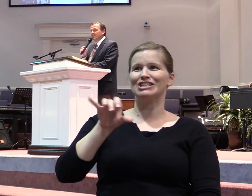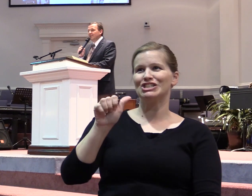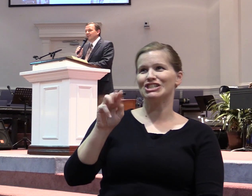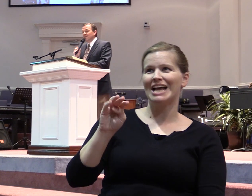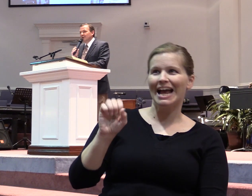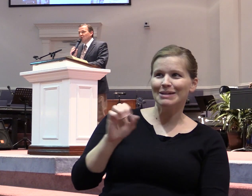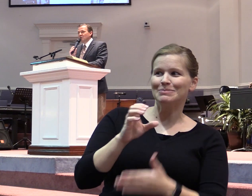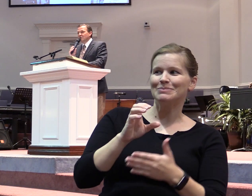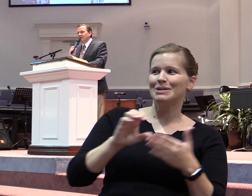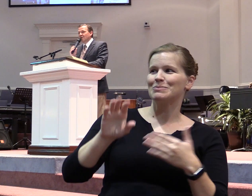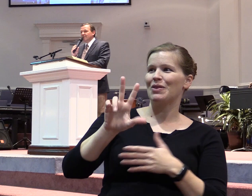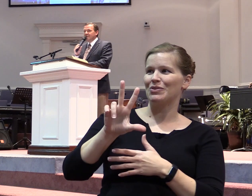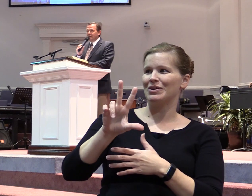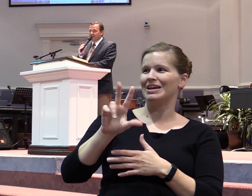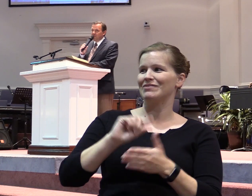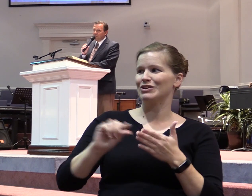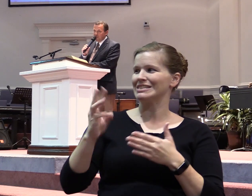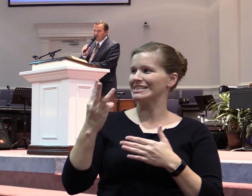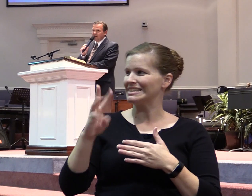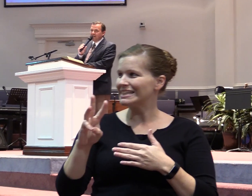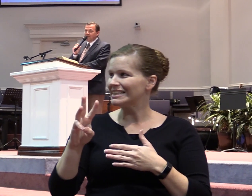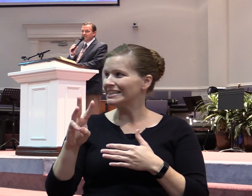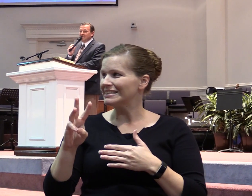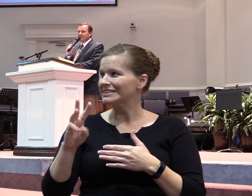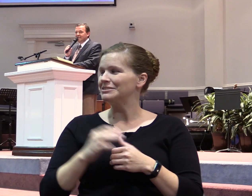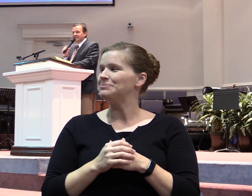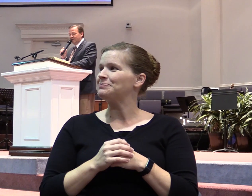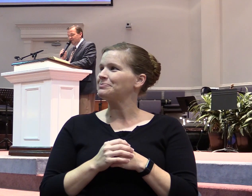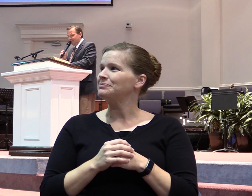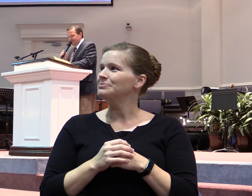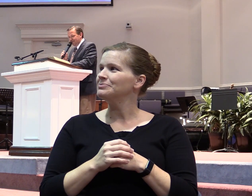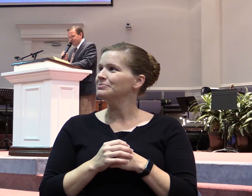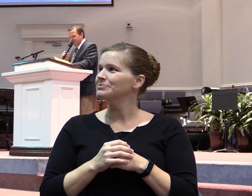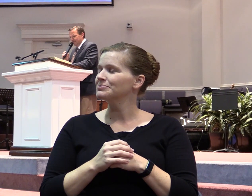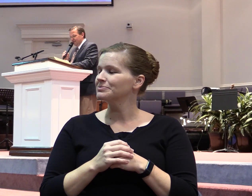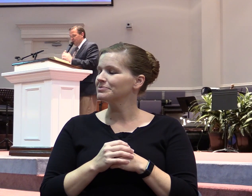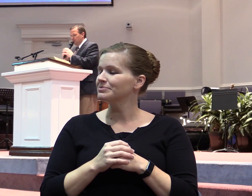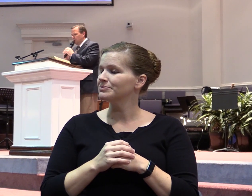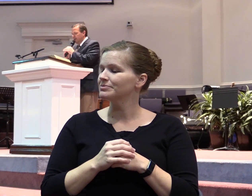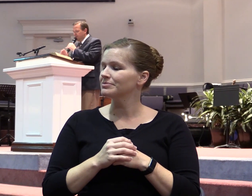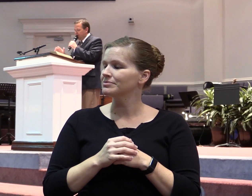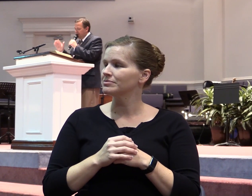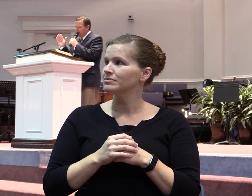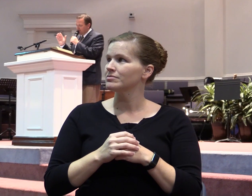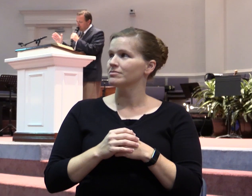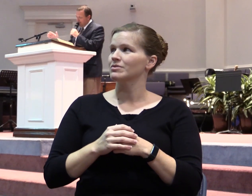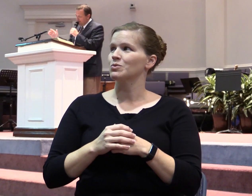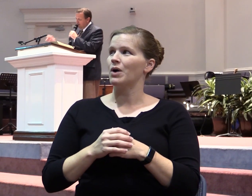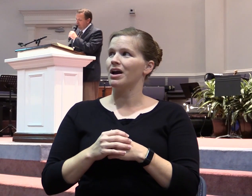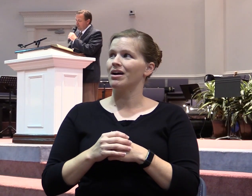We can quote John 3, 16. Maybe we need to add James 3, 16 to the list. For where envying and strife is,